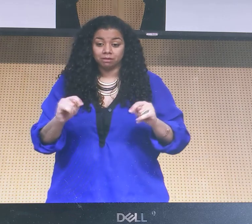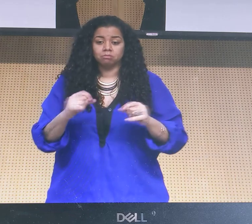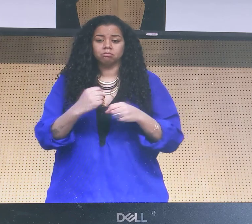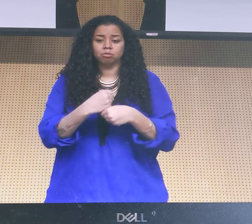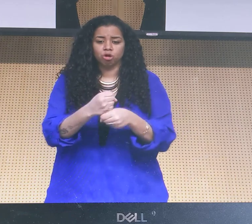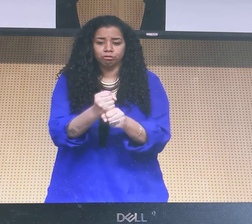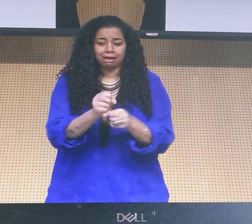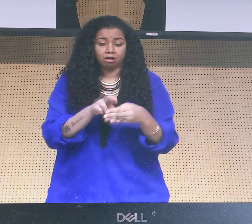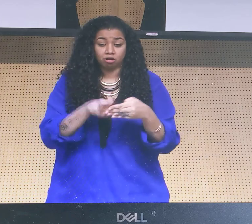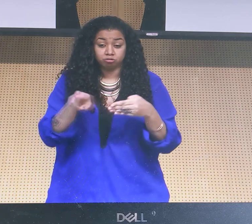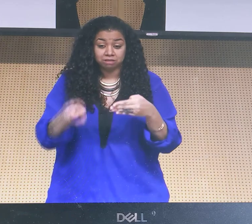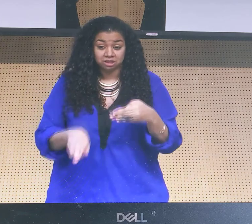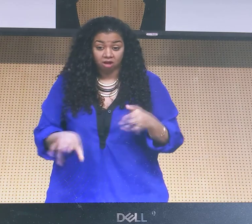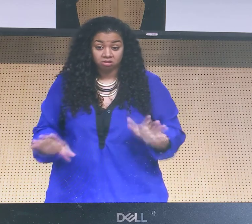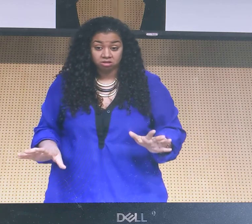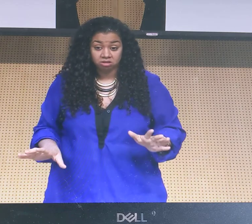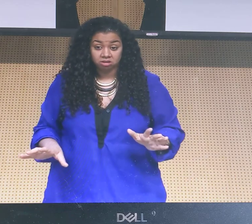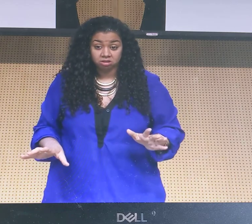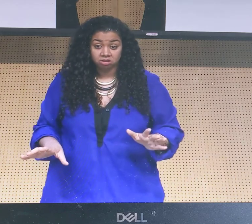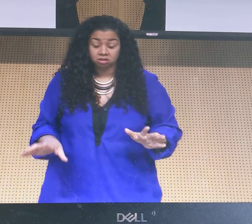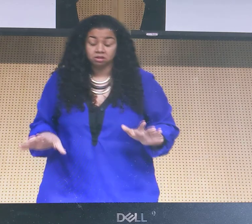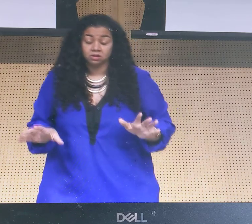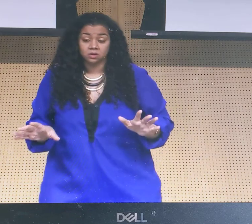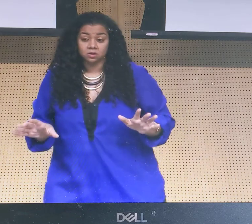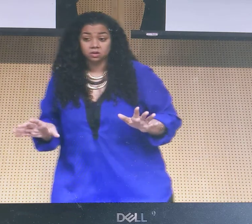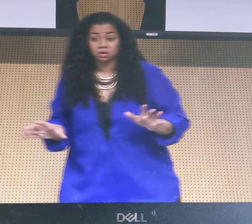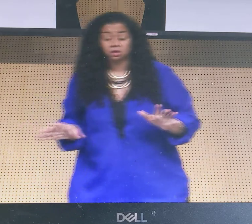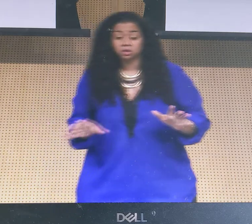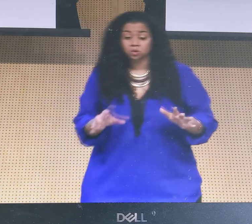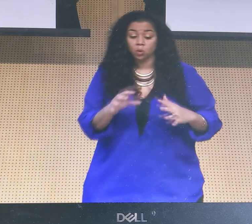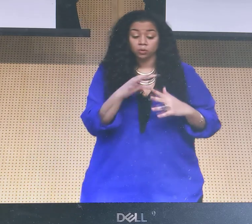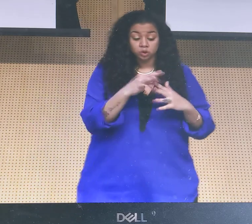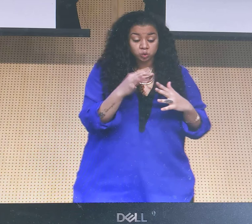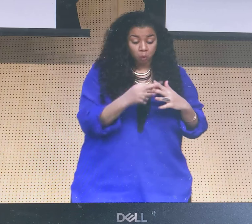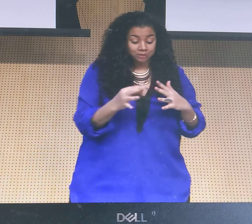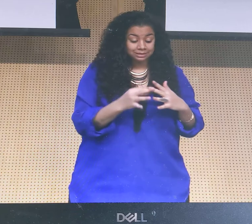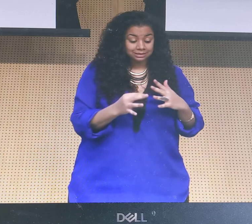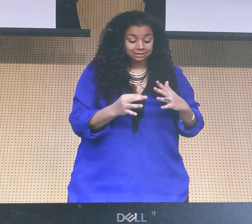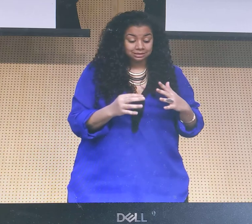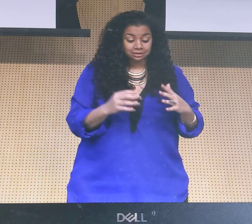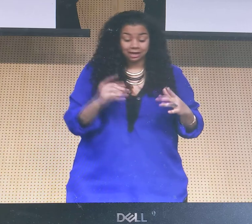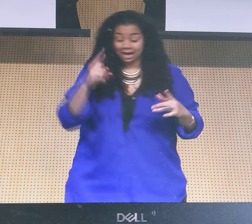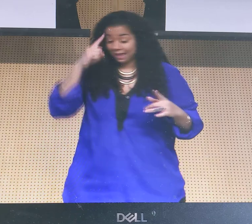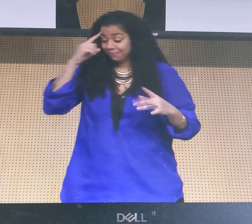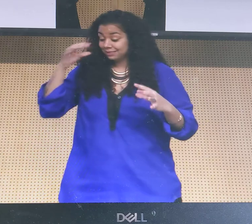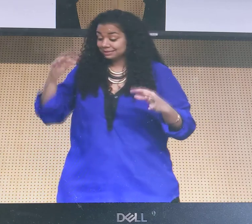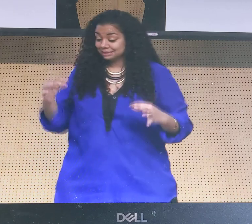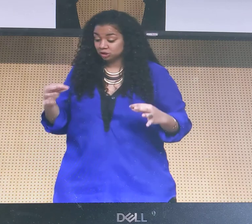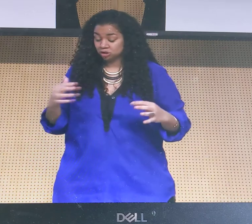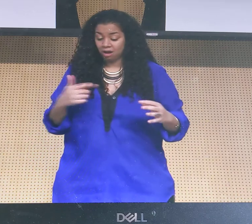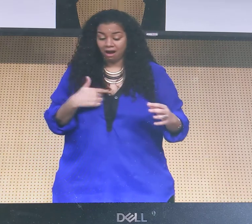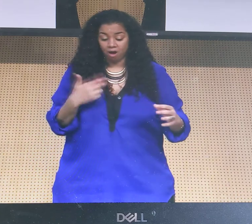You make your decision and then you move forward and you experience the results of that decision.